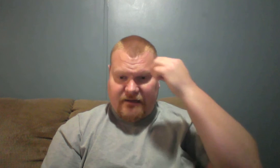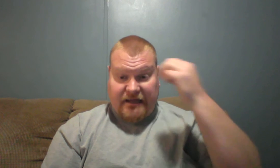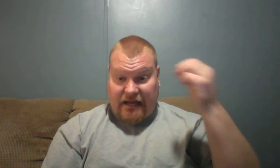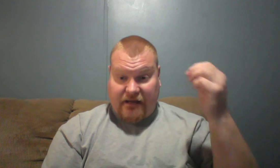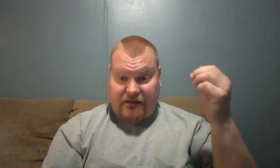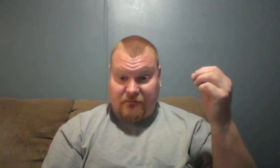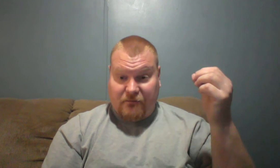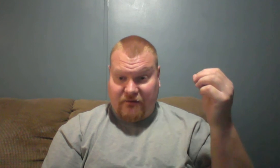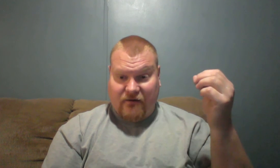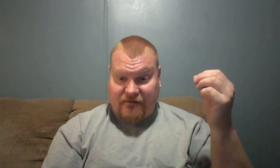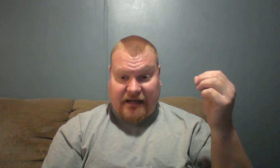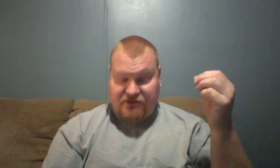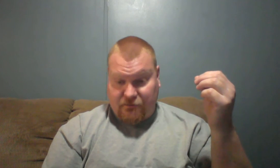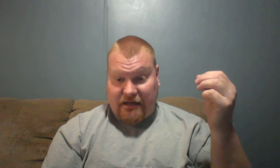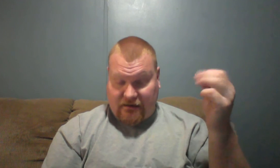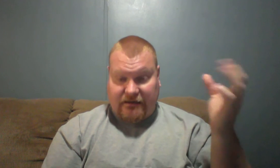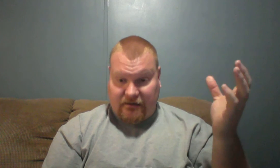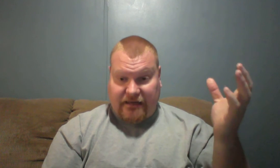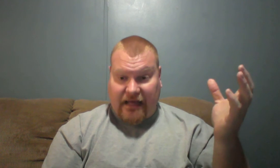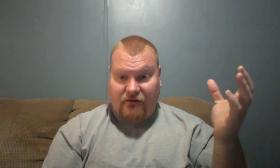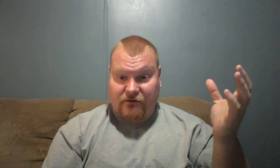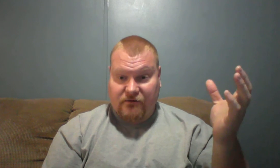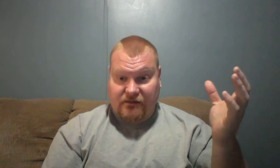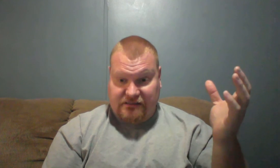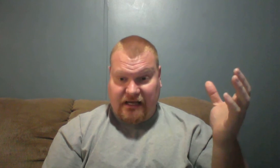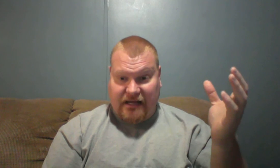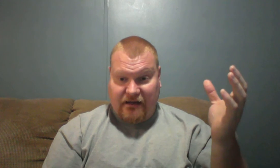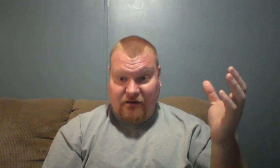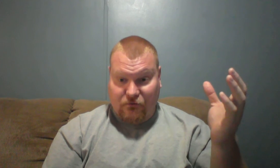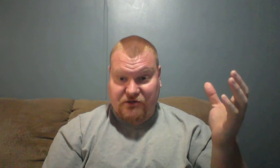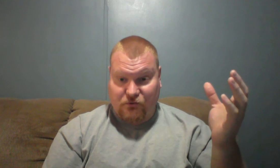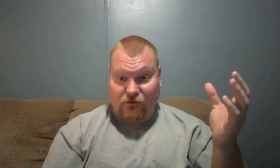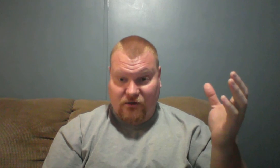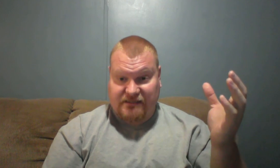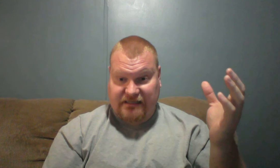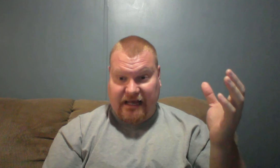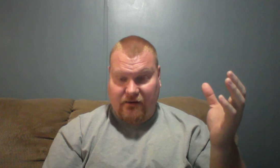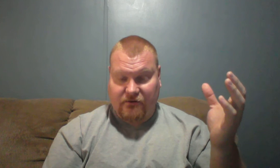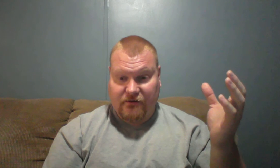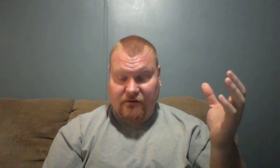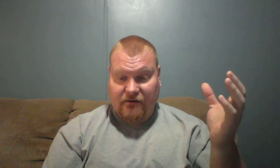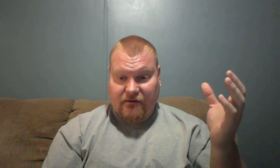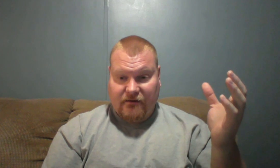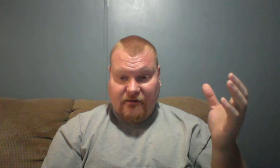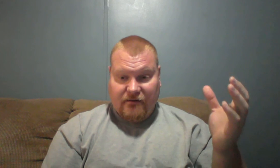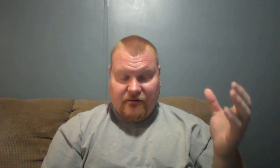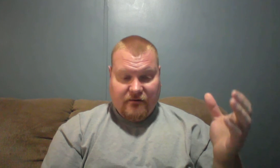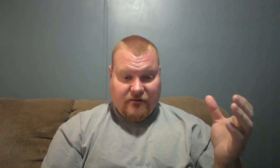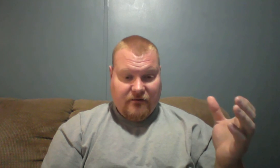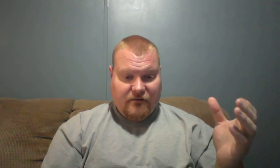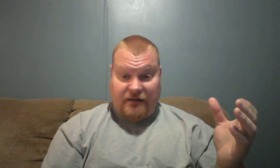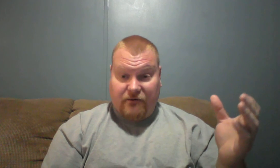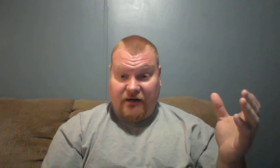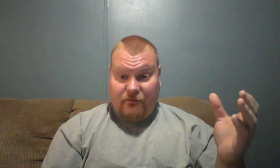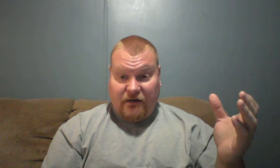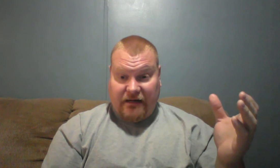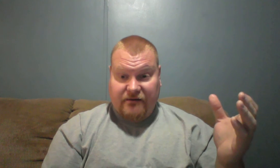and believe it or they actually put out a calendar a satanic ritual list calendar they don't care to put it out there